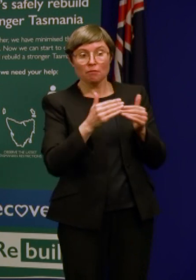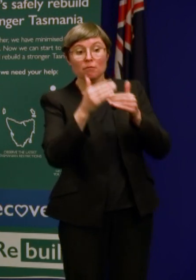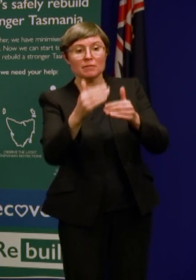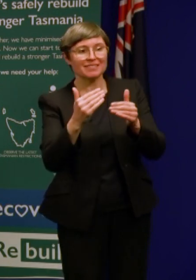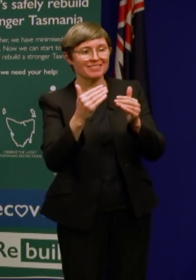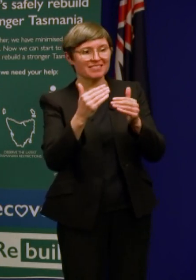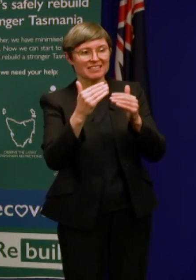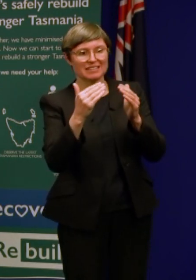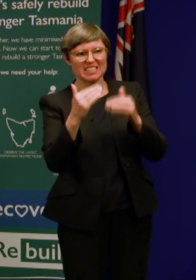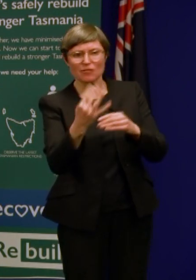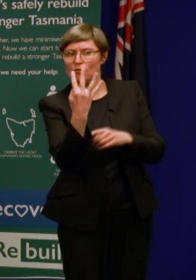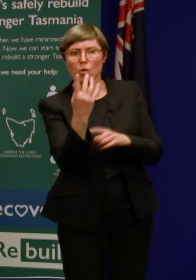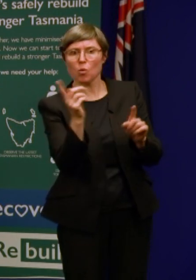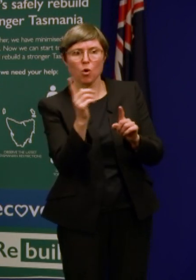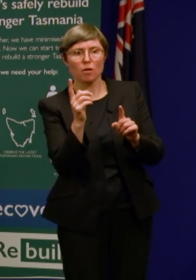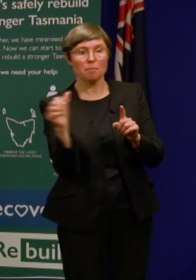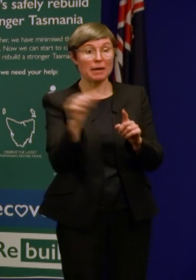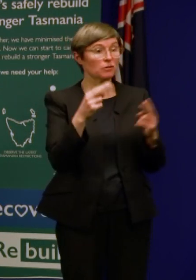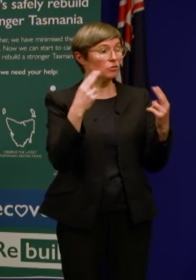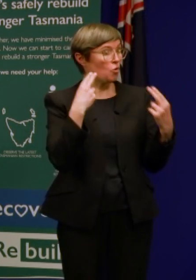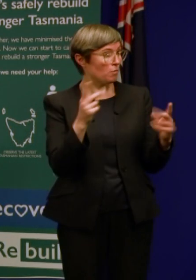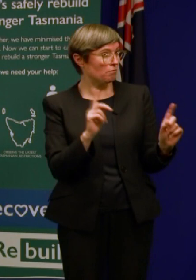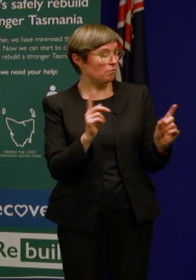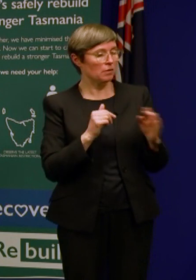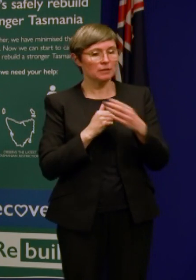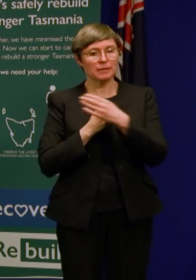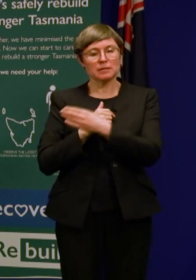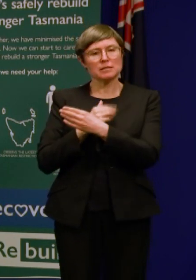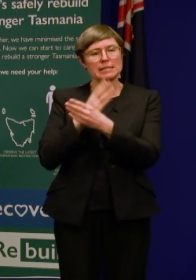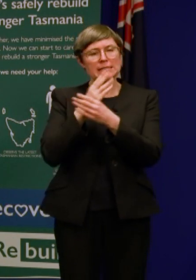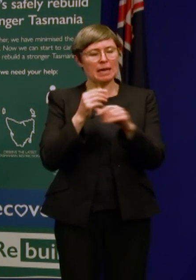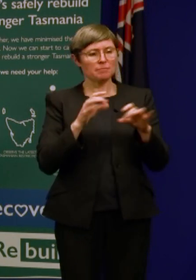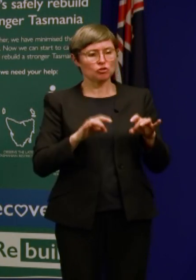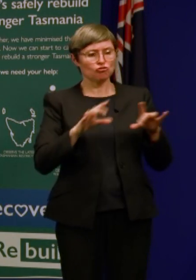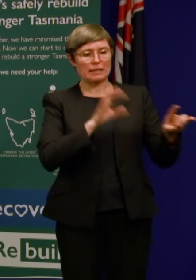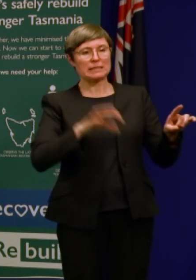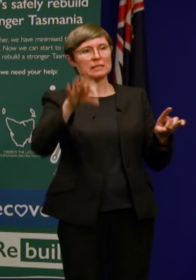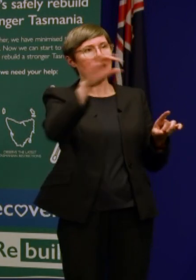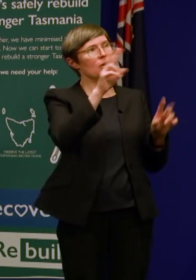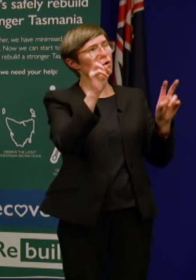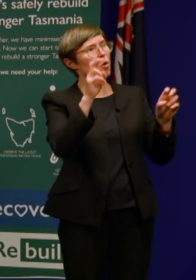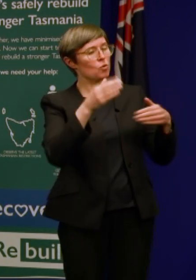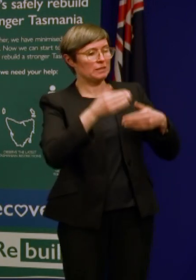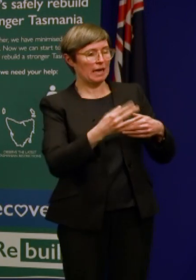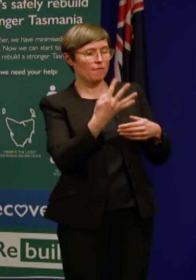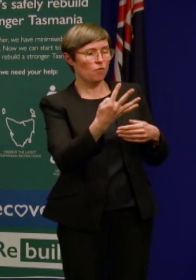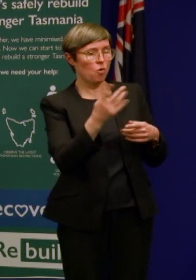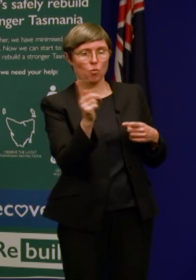back to normal life? Some states have developed stage fours I'm quite sure it's after stage four